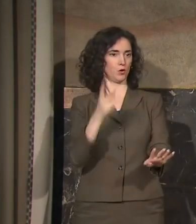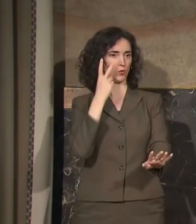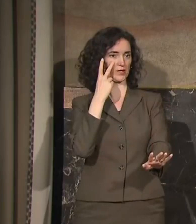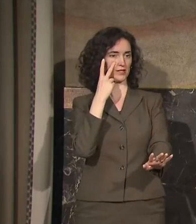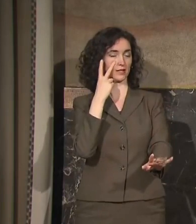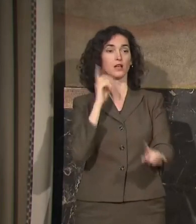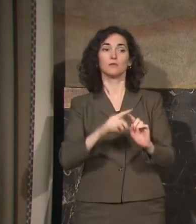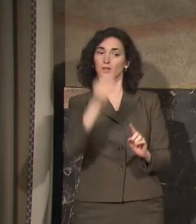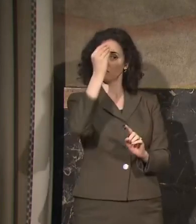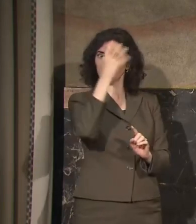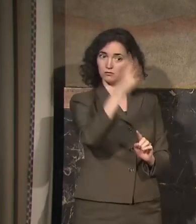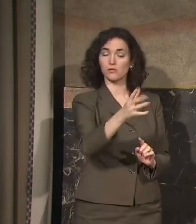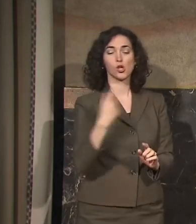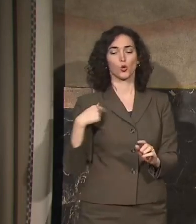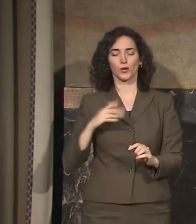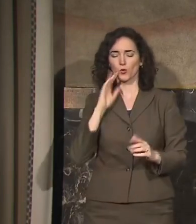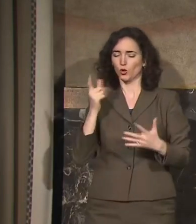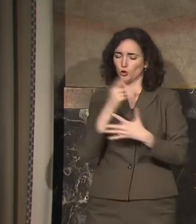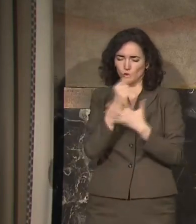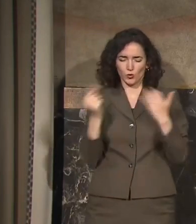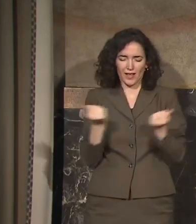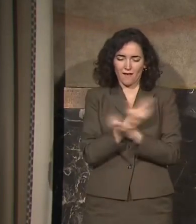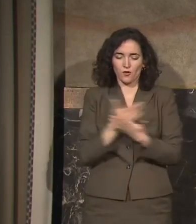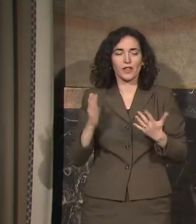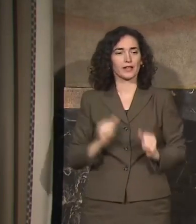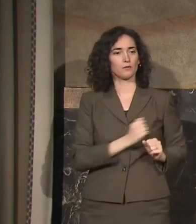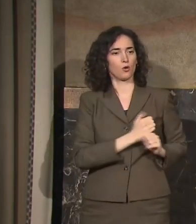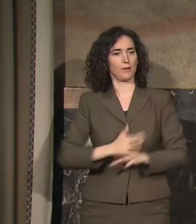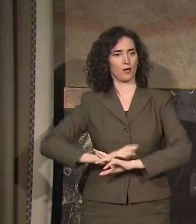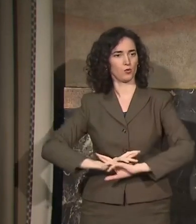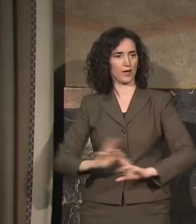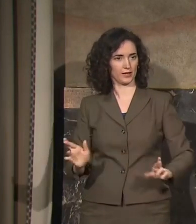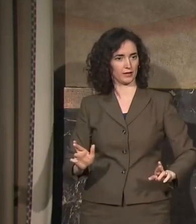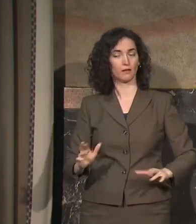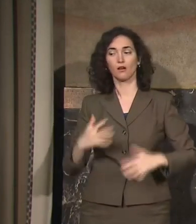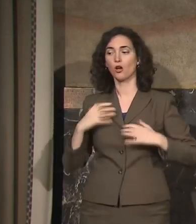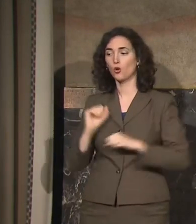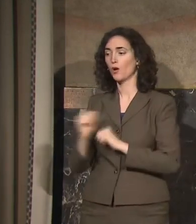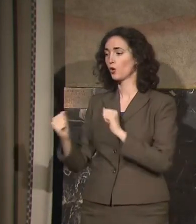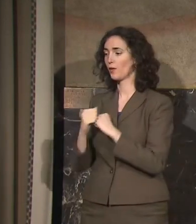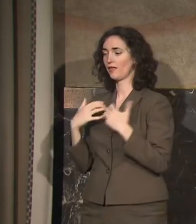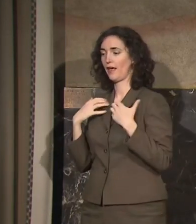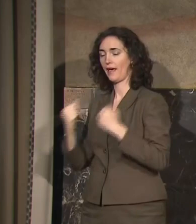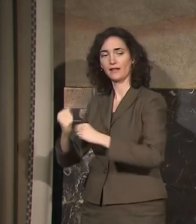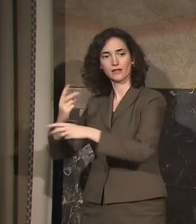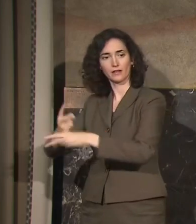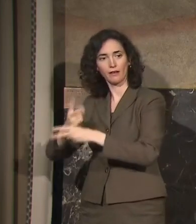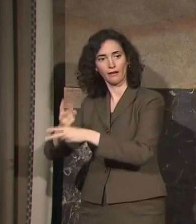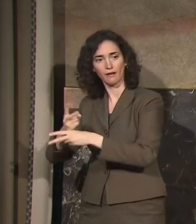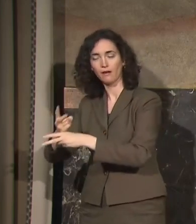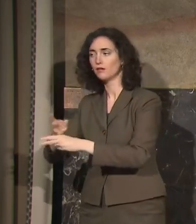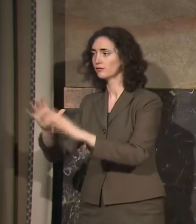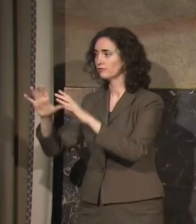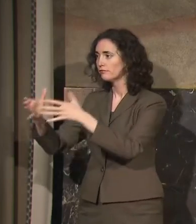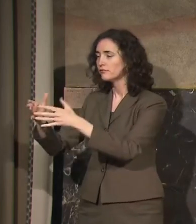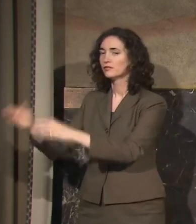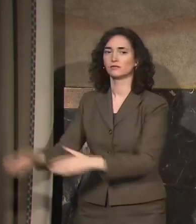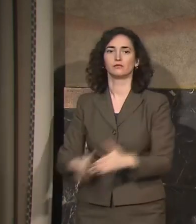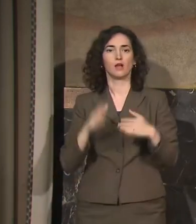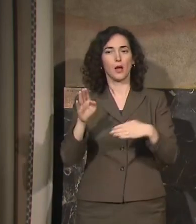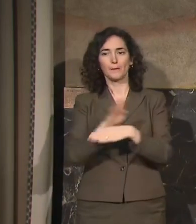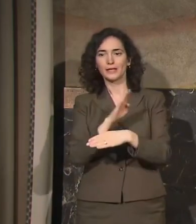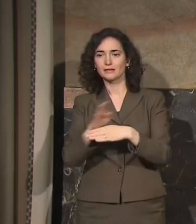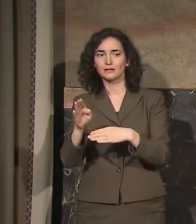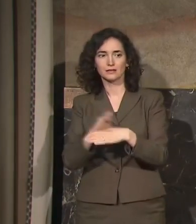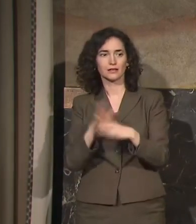everything that we can to be prepared for it. We're working with our health care providers, working with the public, working with businesses, the faith